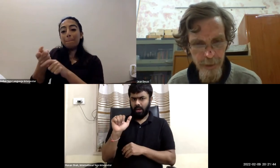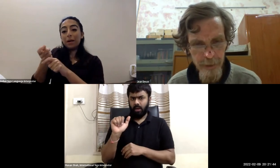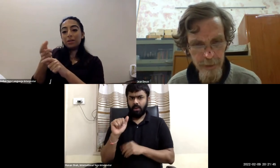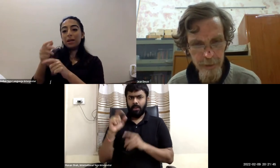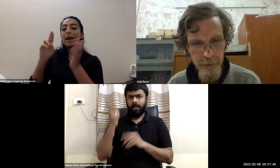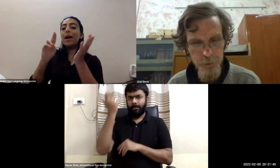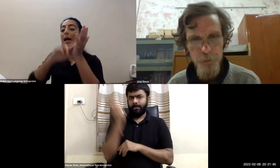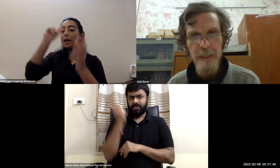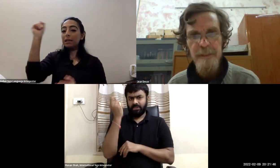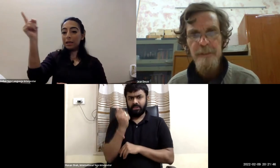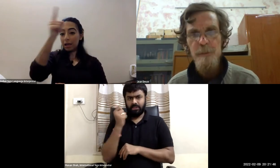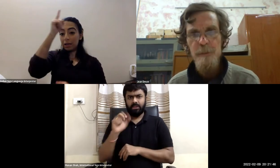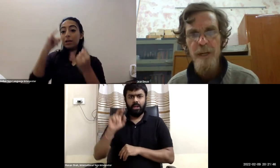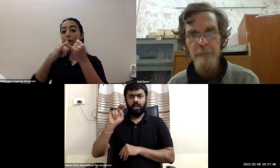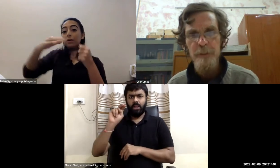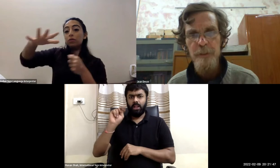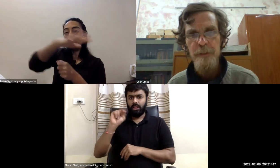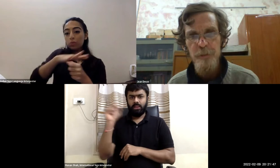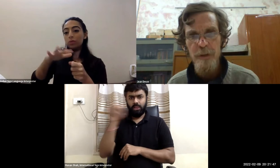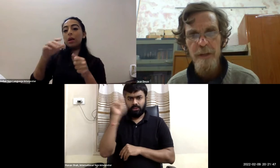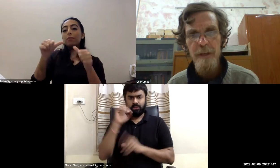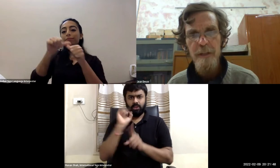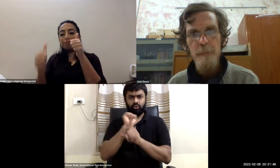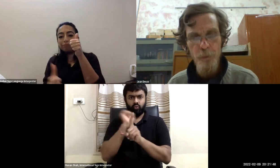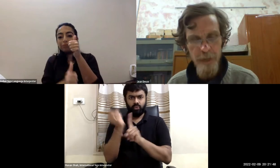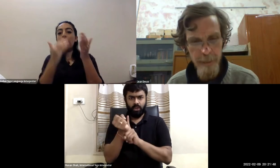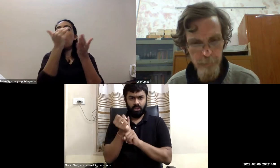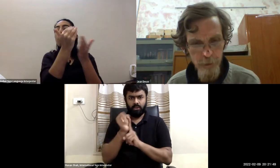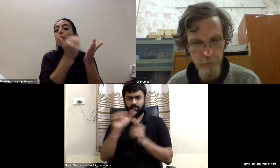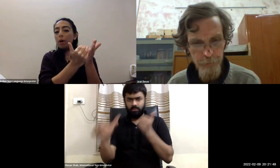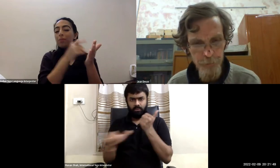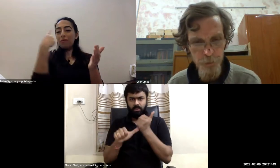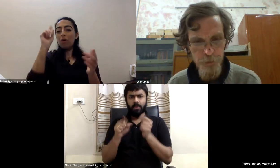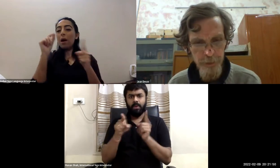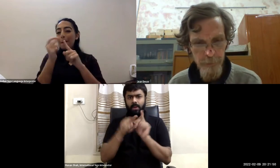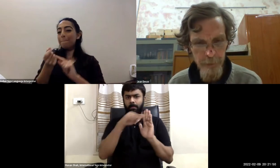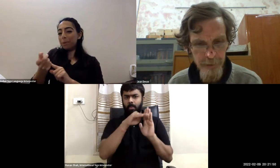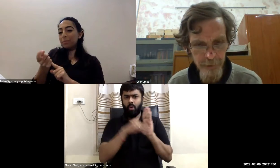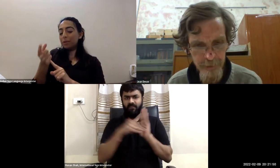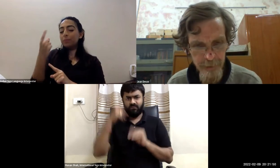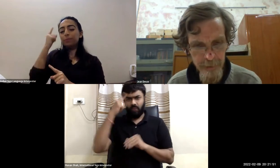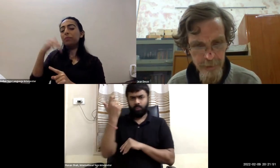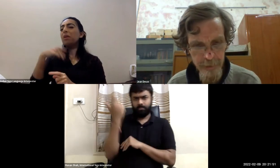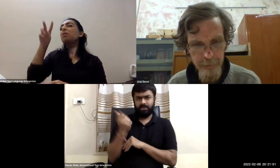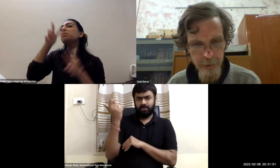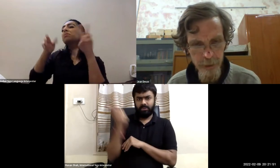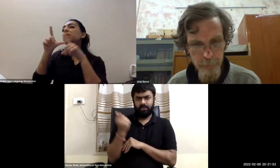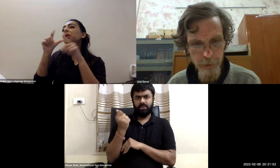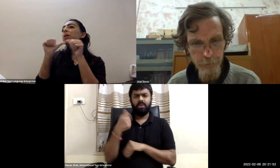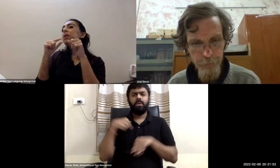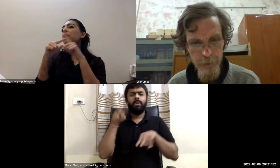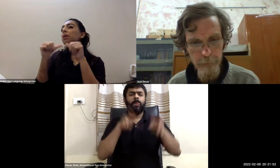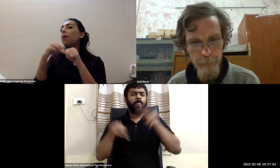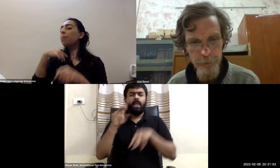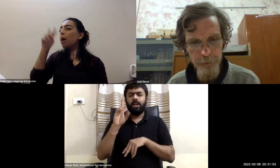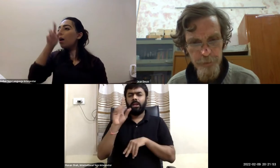national social assistance program that the central program of social security pensions that the number